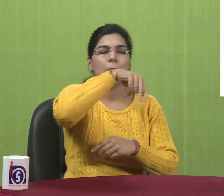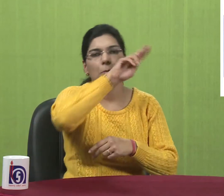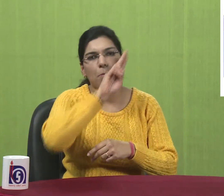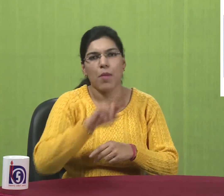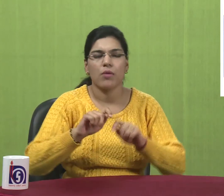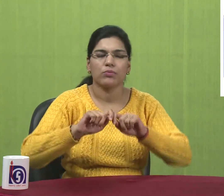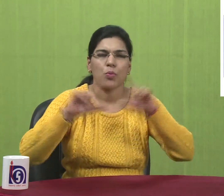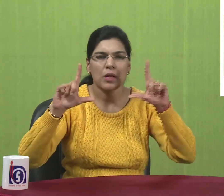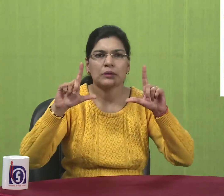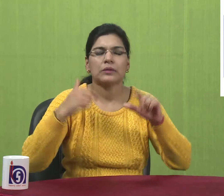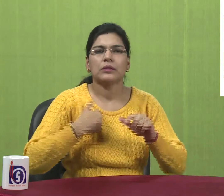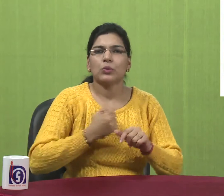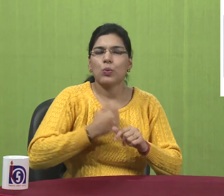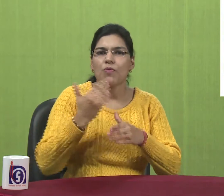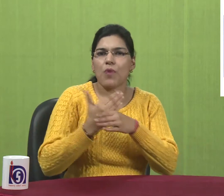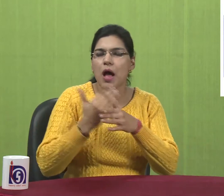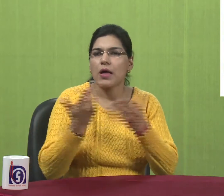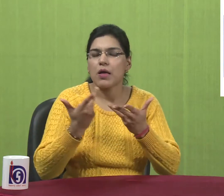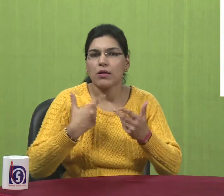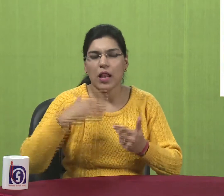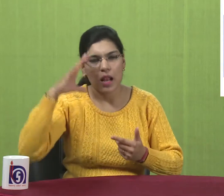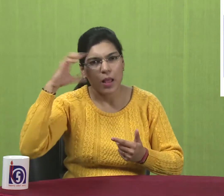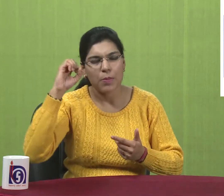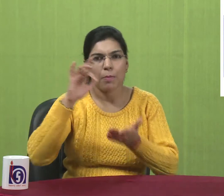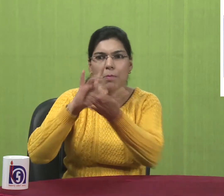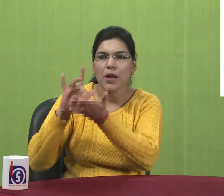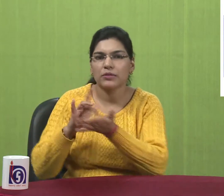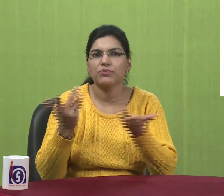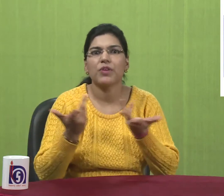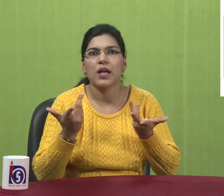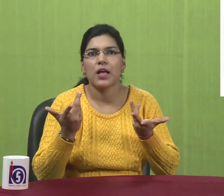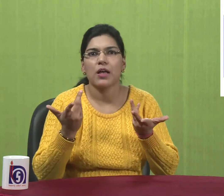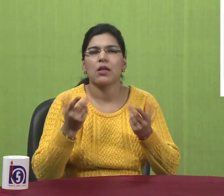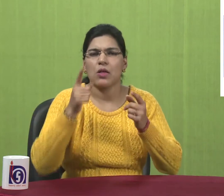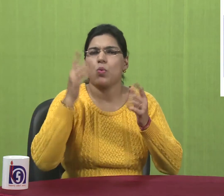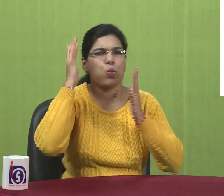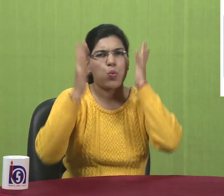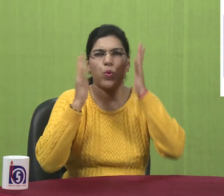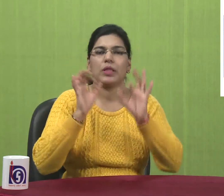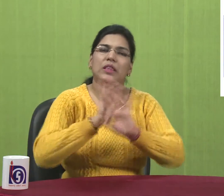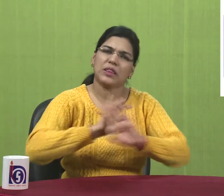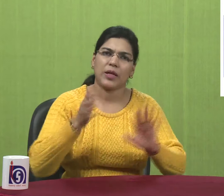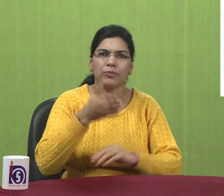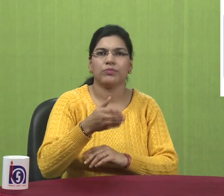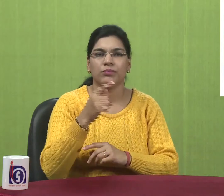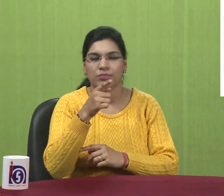And when you want to search them and you can't find it you don't recall where have you feed the